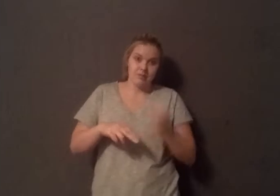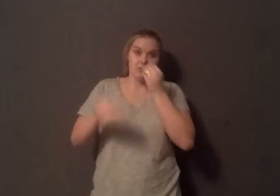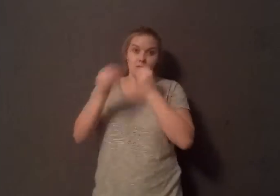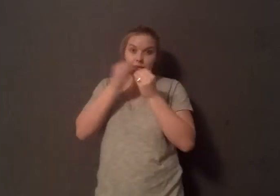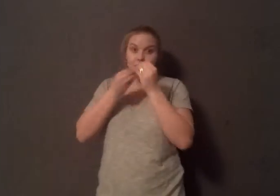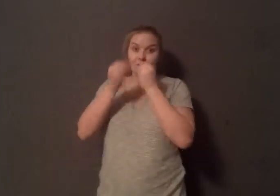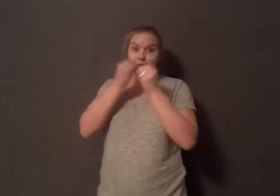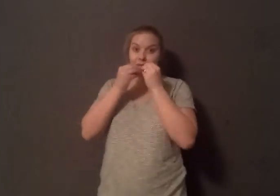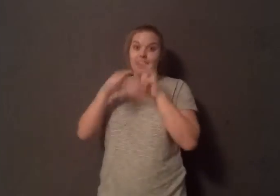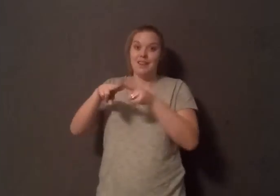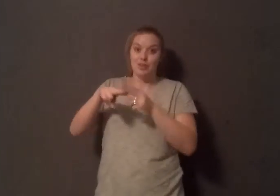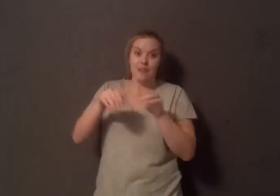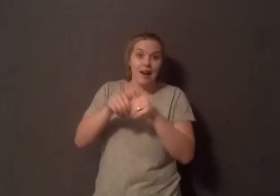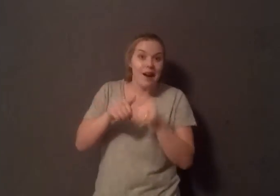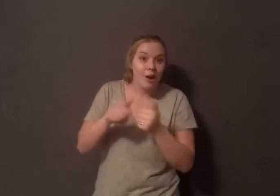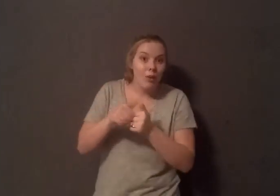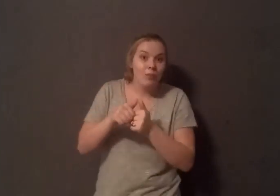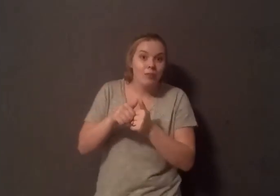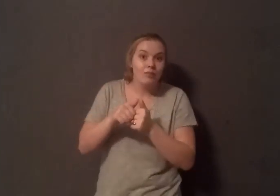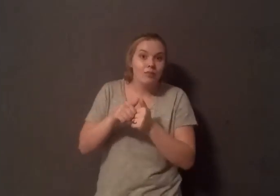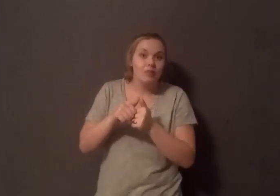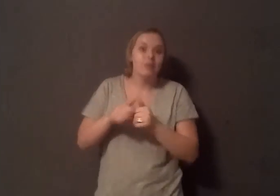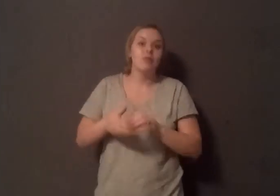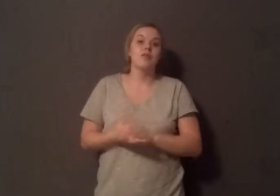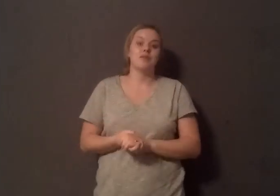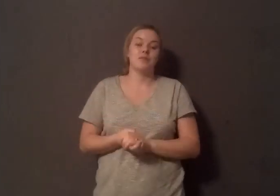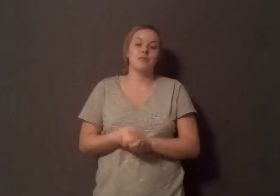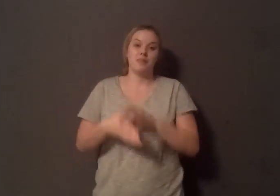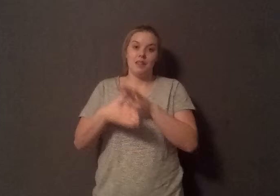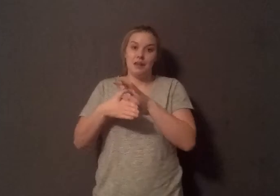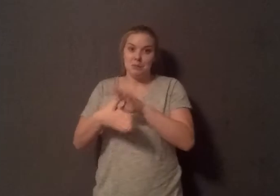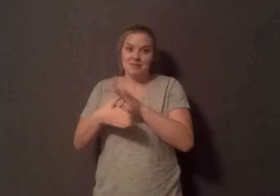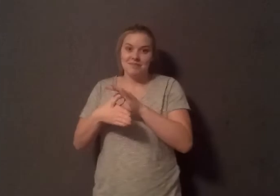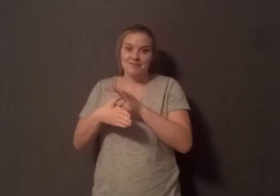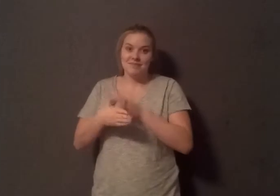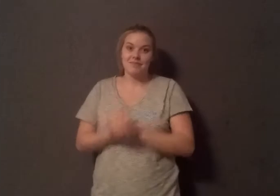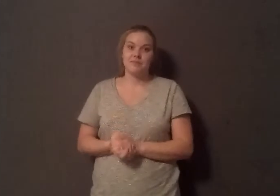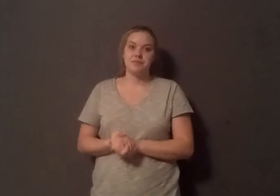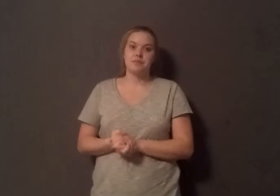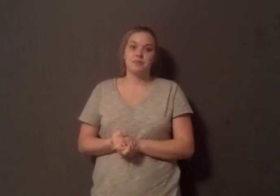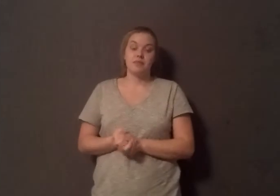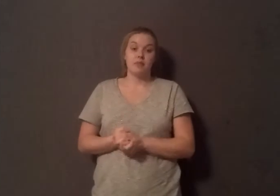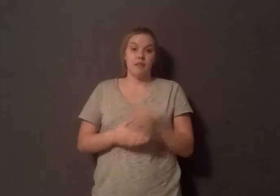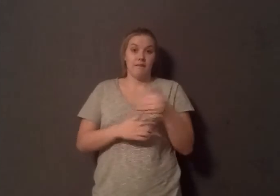products. What about fish? So fish is a little different. You've got the four worries, which is PCBs,